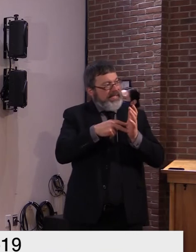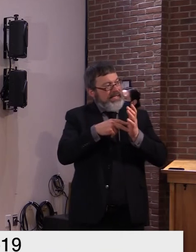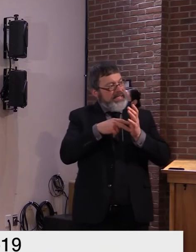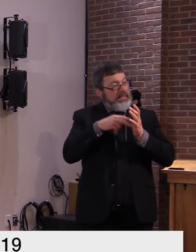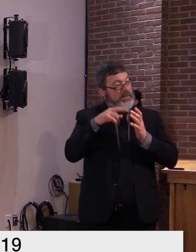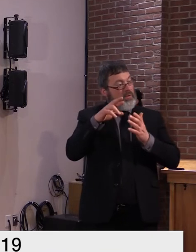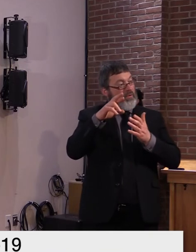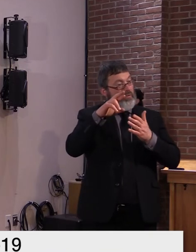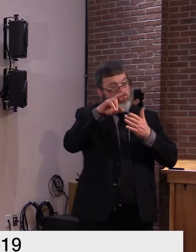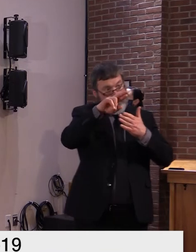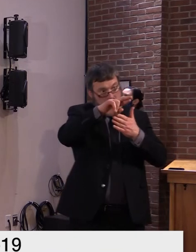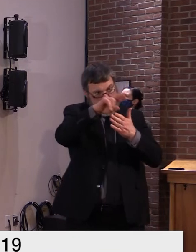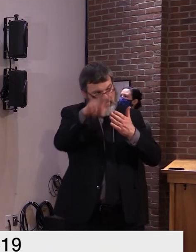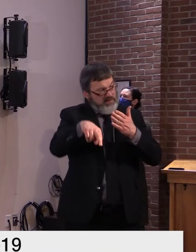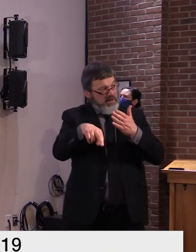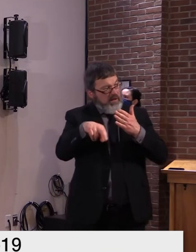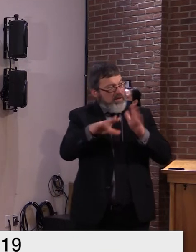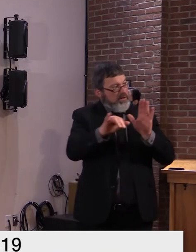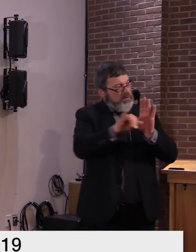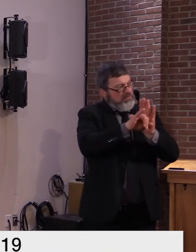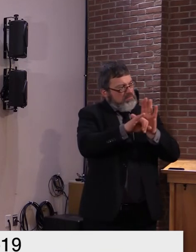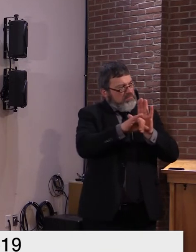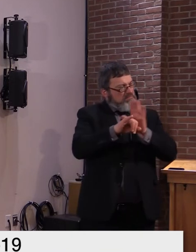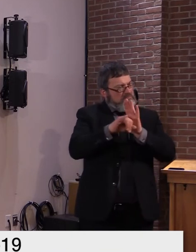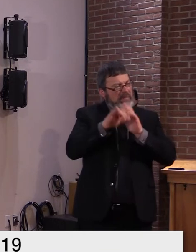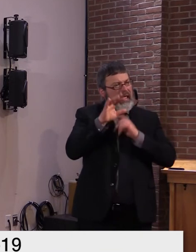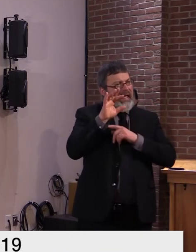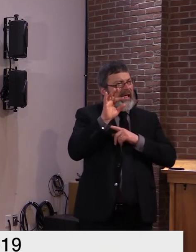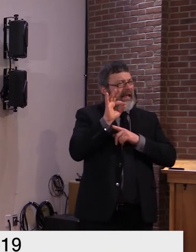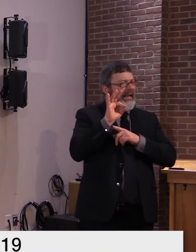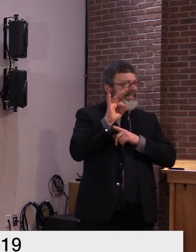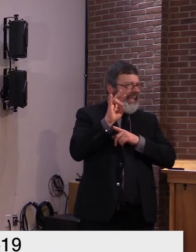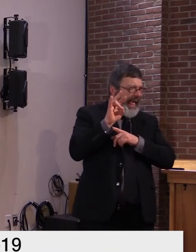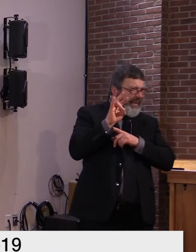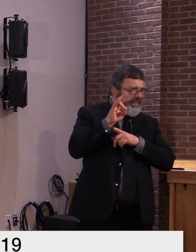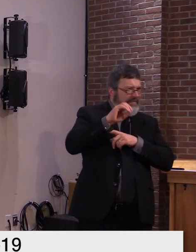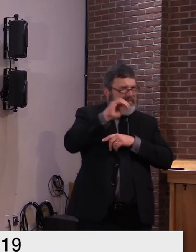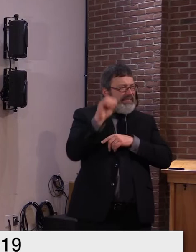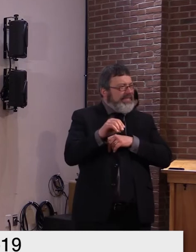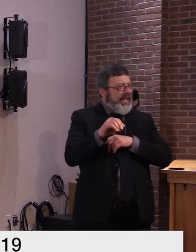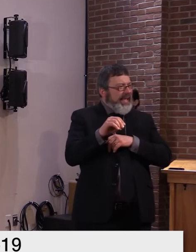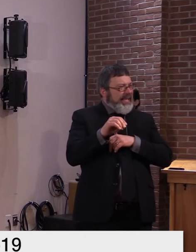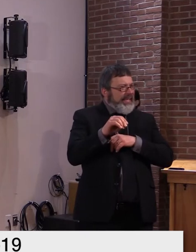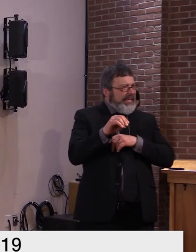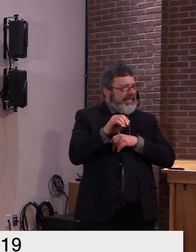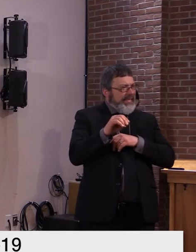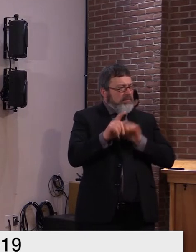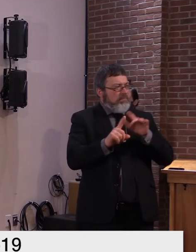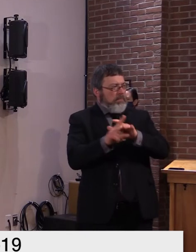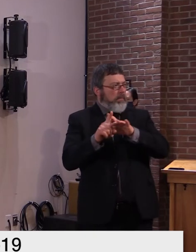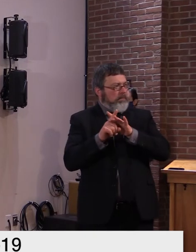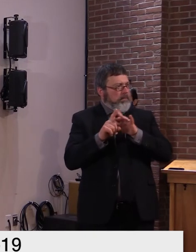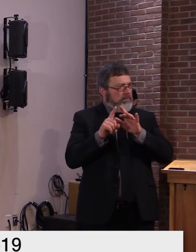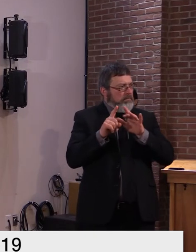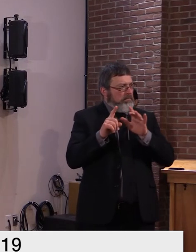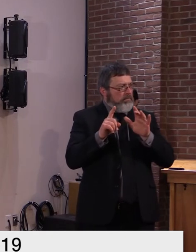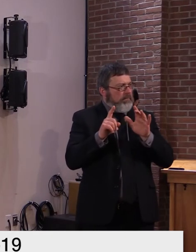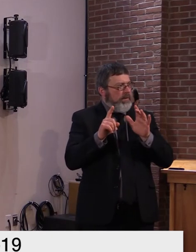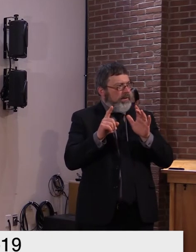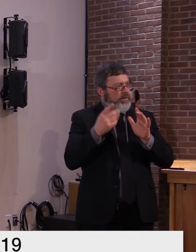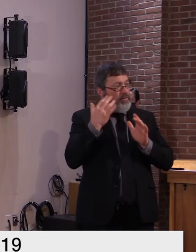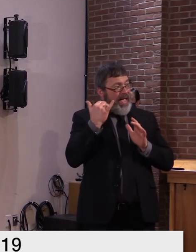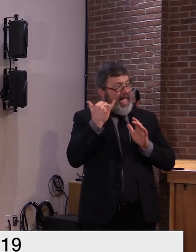false positive rate because of the exponential nature of the PCR numbers?